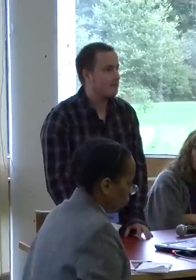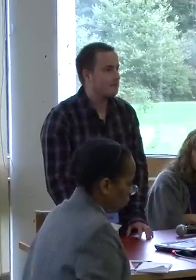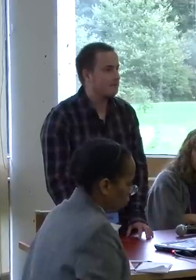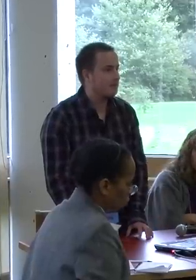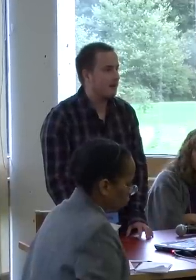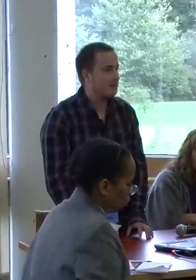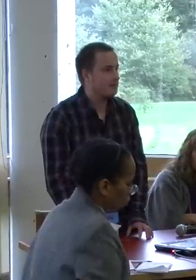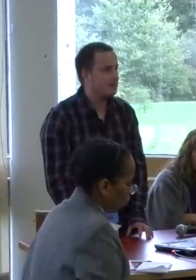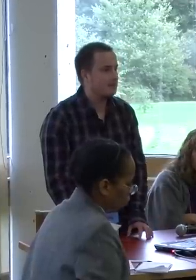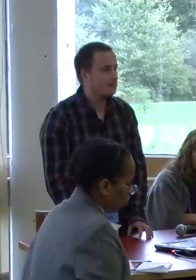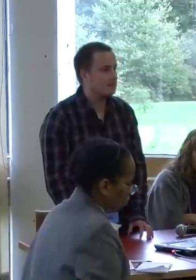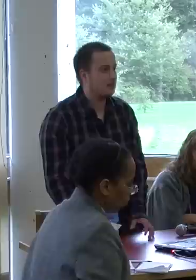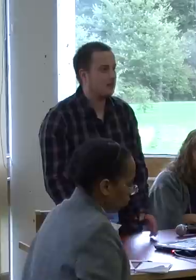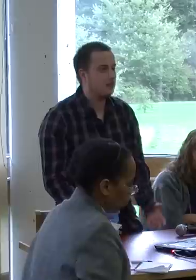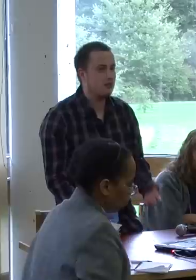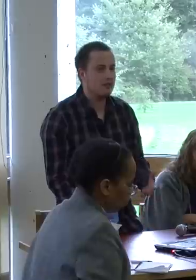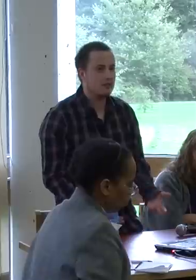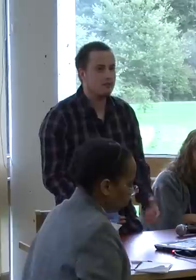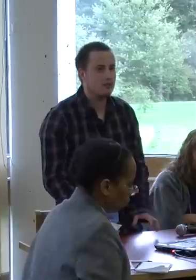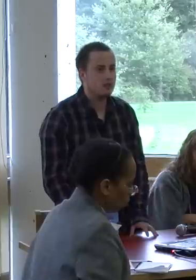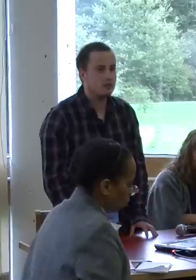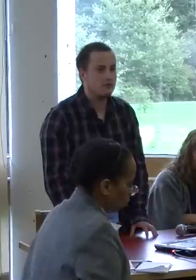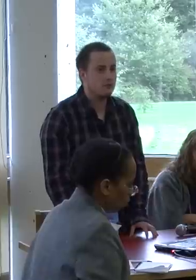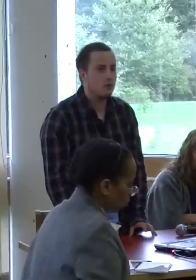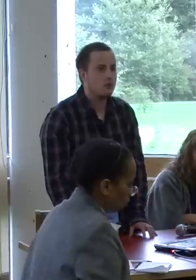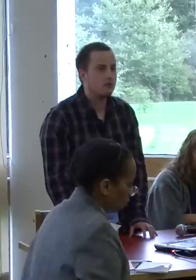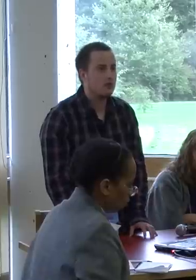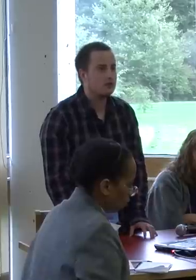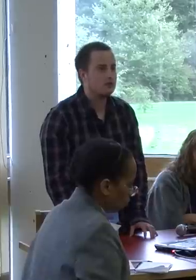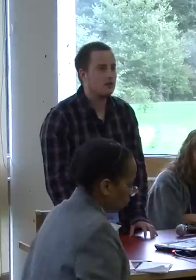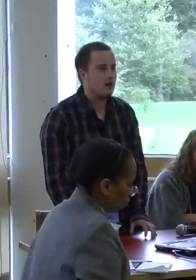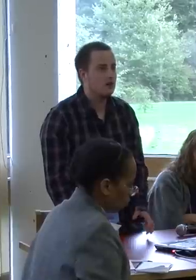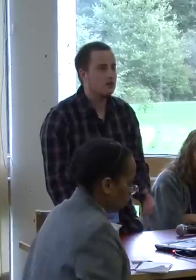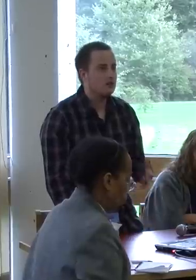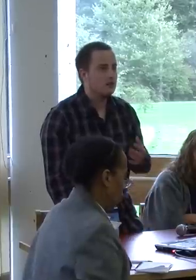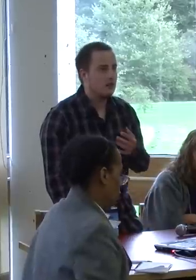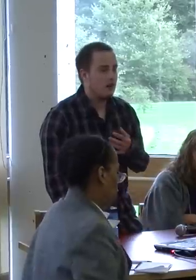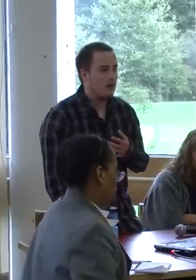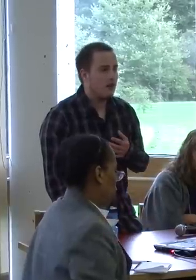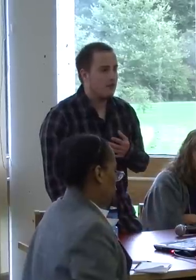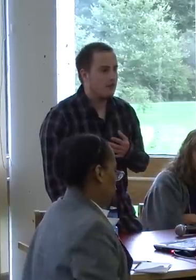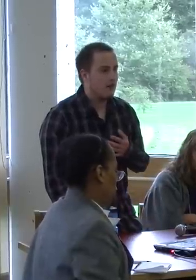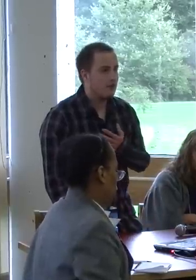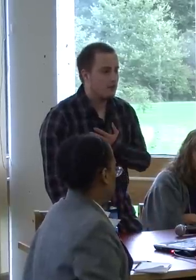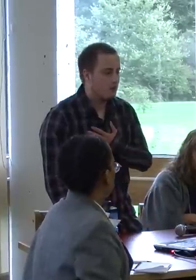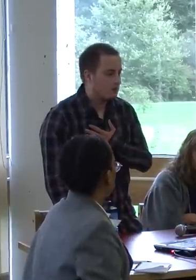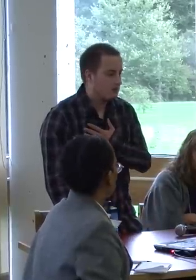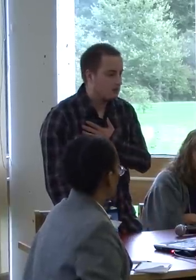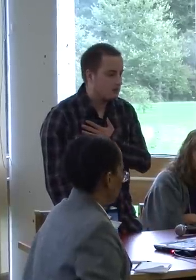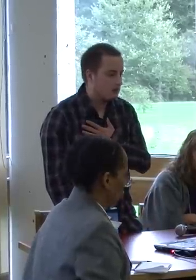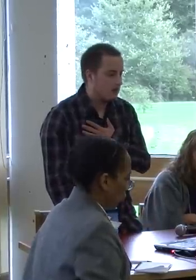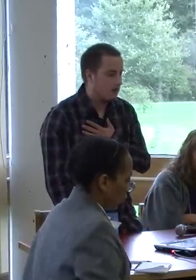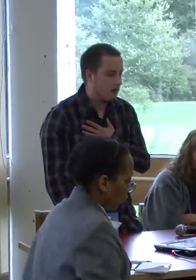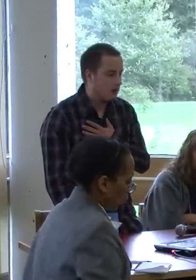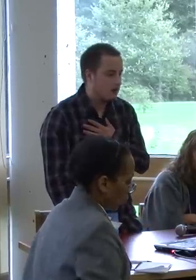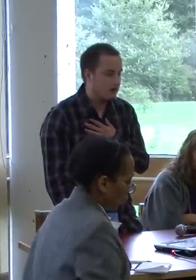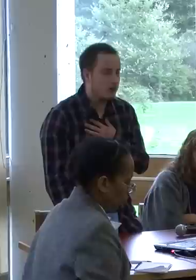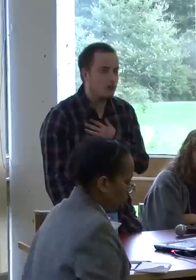But I mean, it's a learning experience for both of us. I'm the only hard of hearing